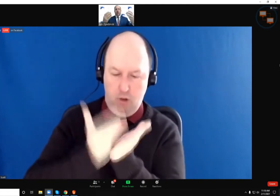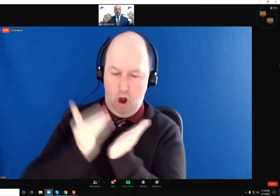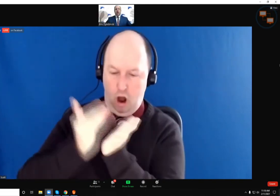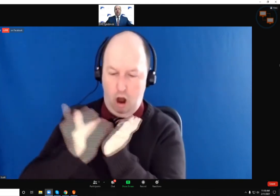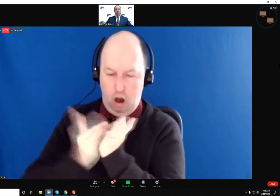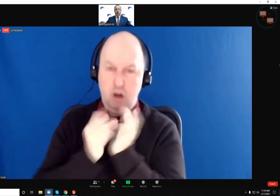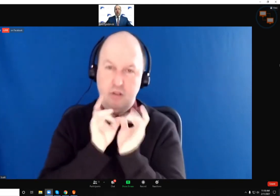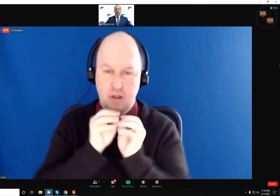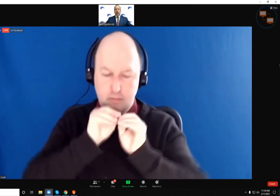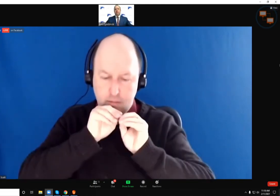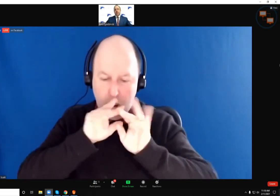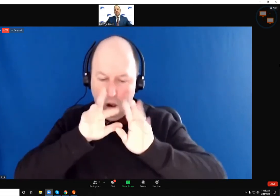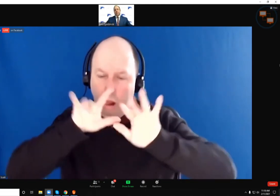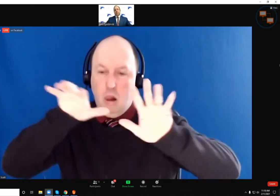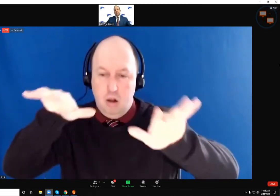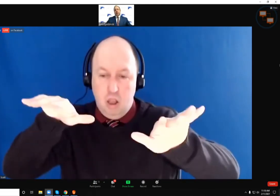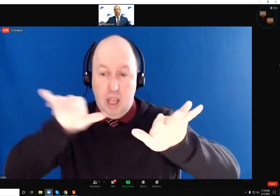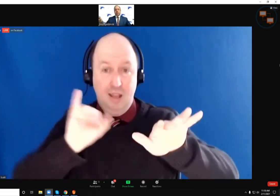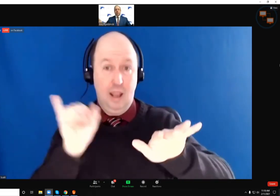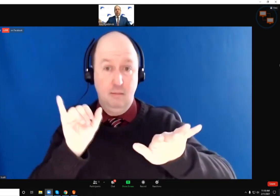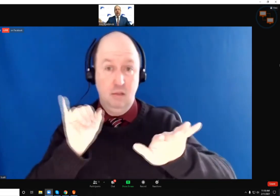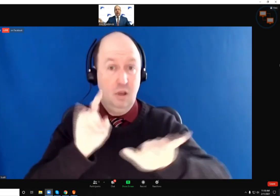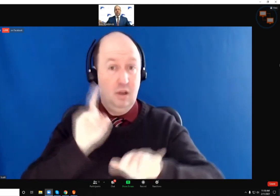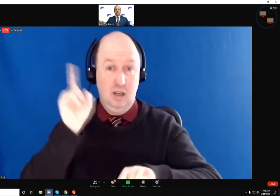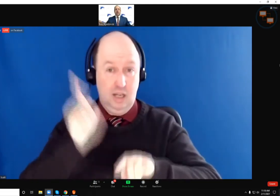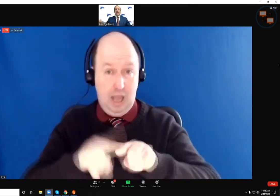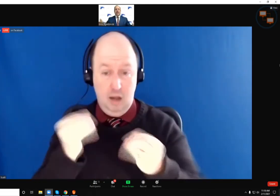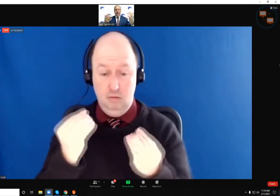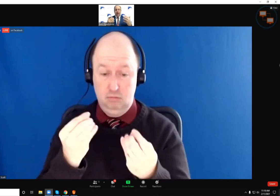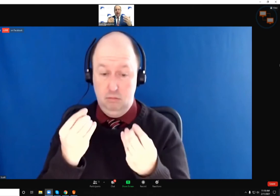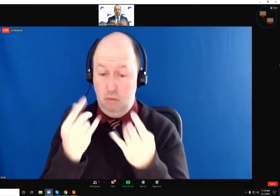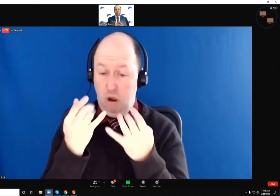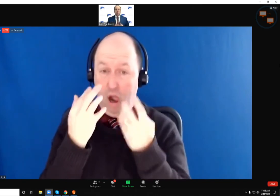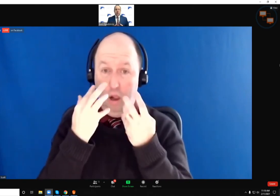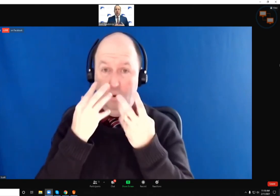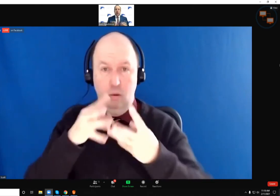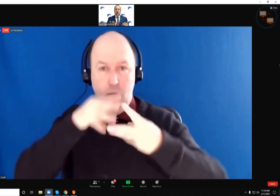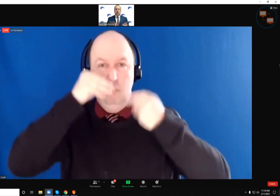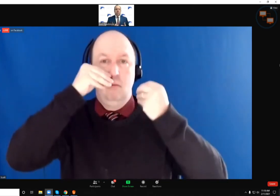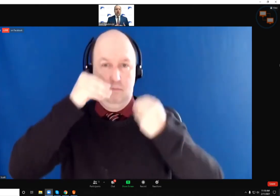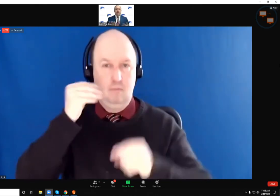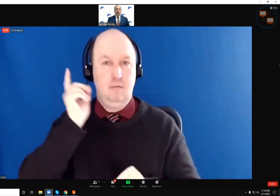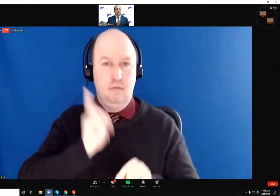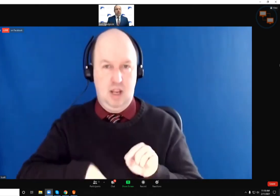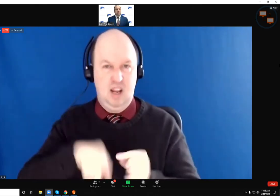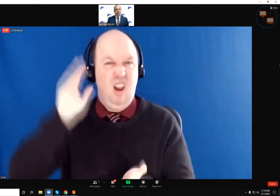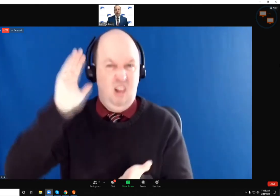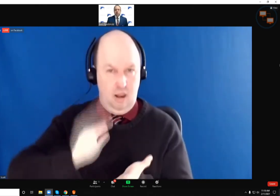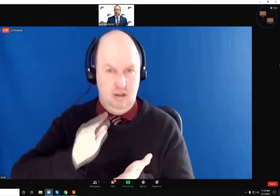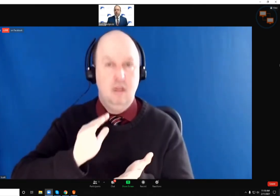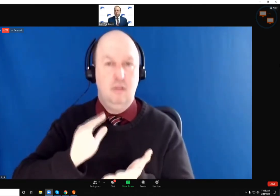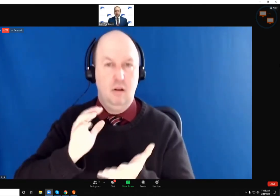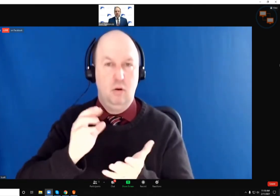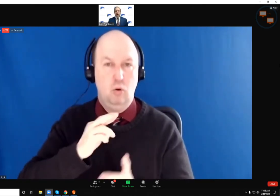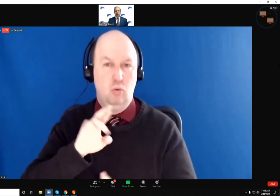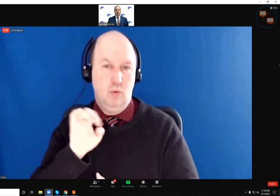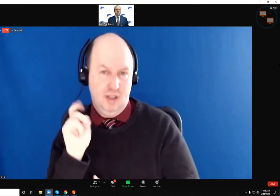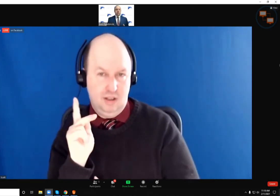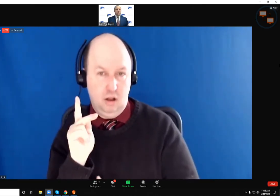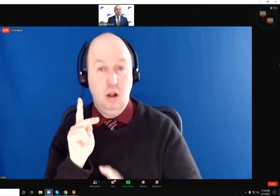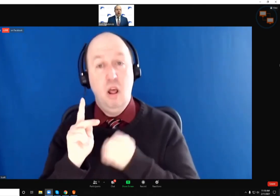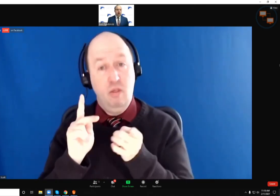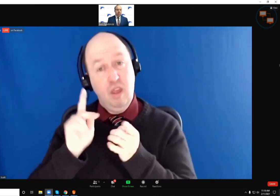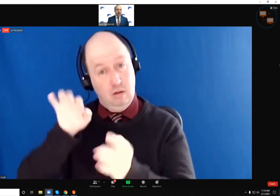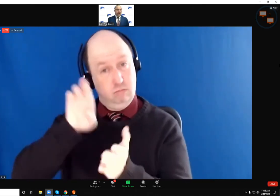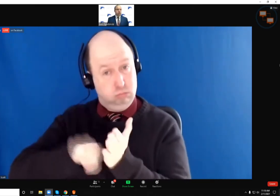out of your mouth and into the air and vice versa, being able to actually inhale those. Again, this is research that's out there.